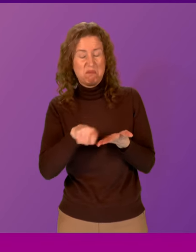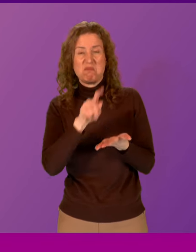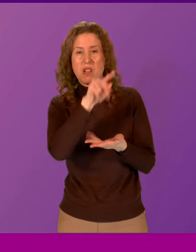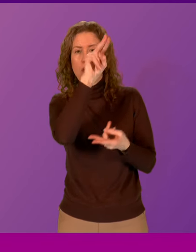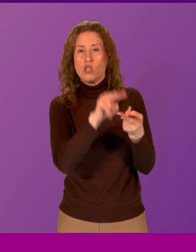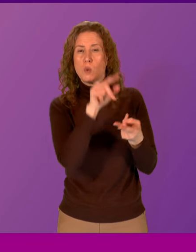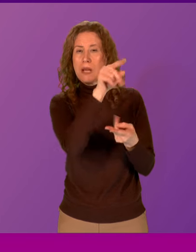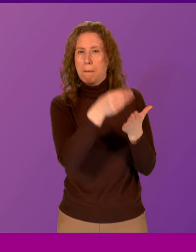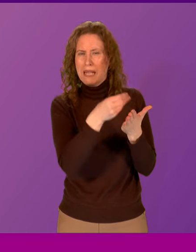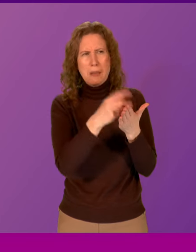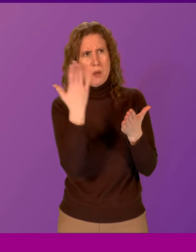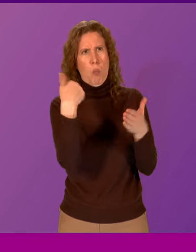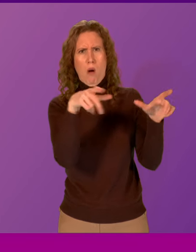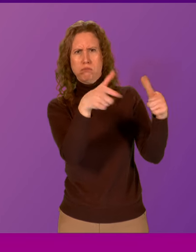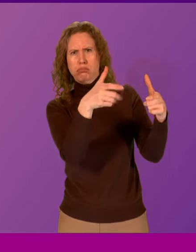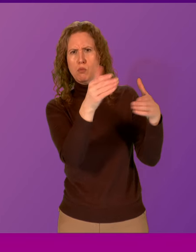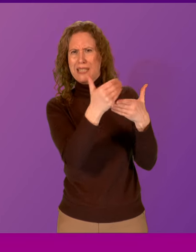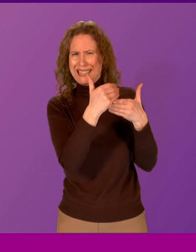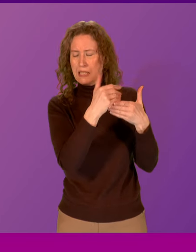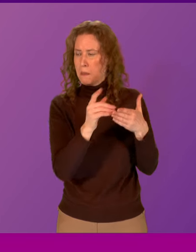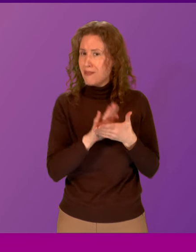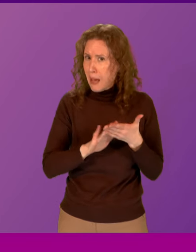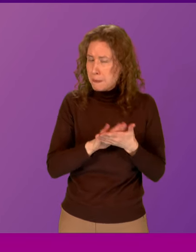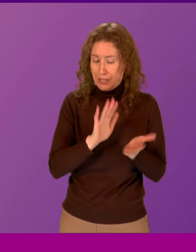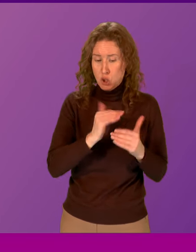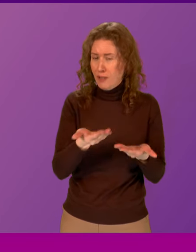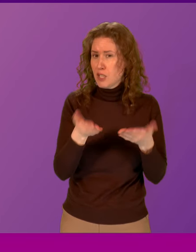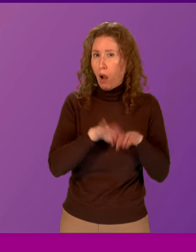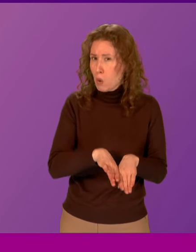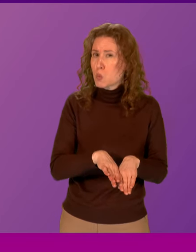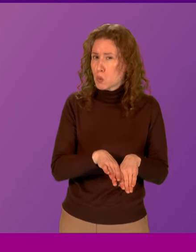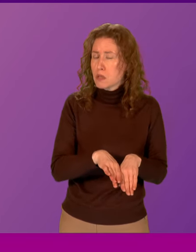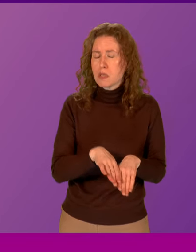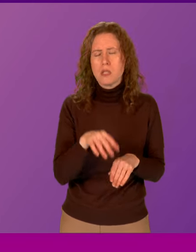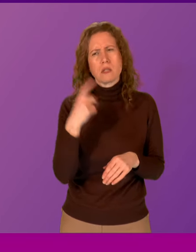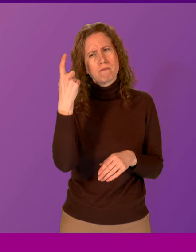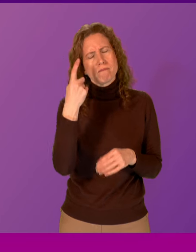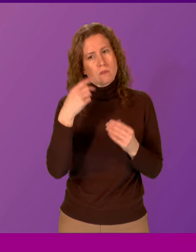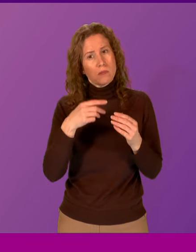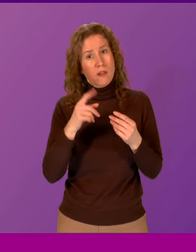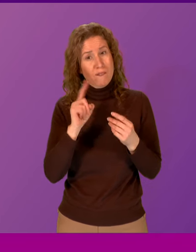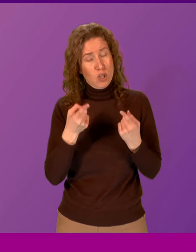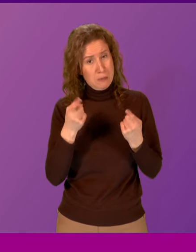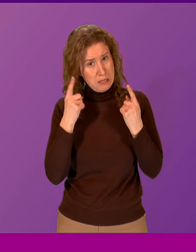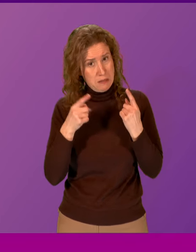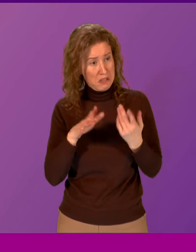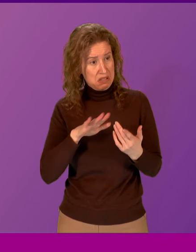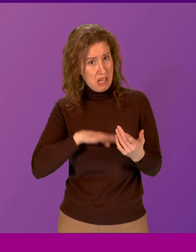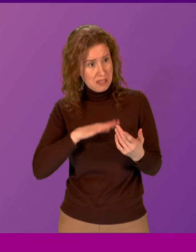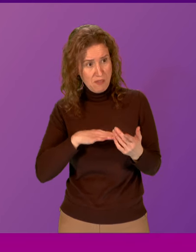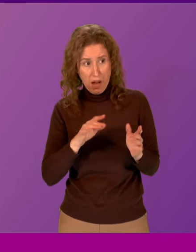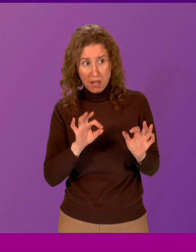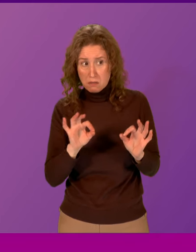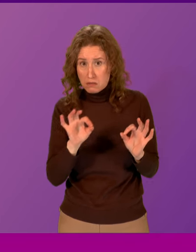And this decision has effectively resulted in the closure of the service. Is the First Minister content that there is now no